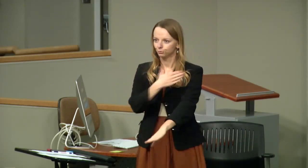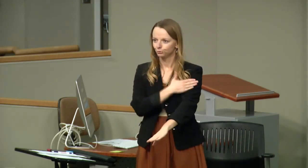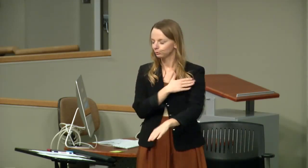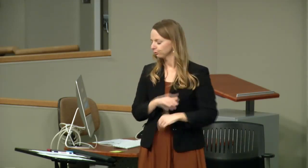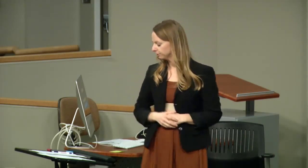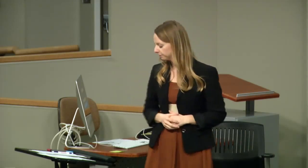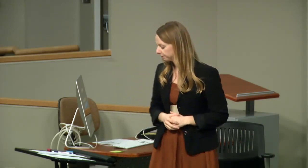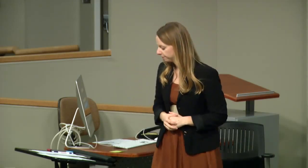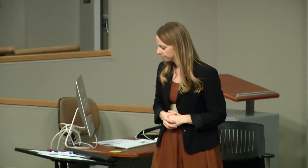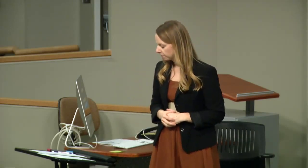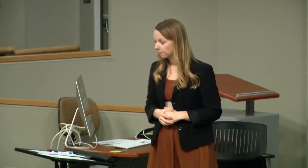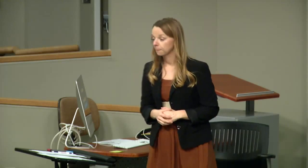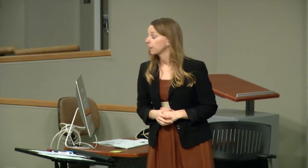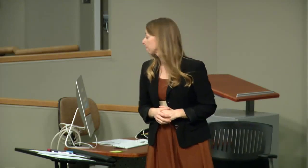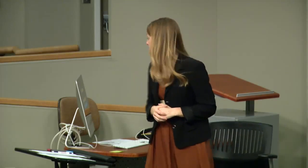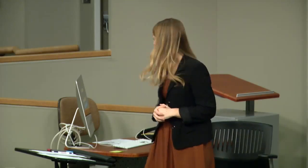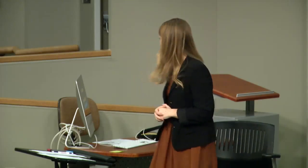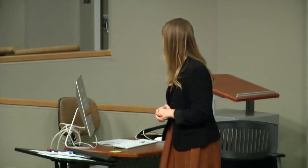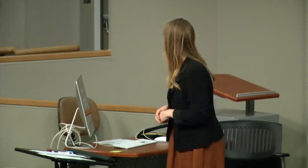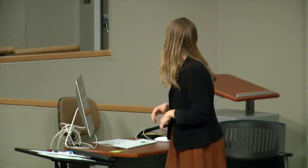we get from each and every one of you. It helps us to improve our programs.